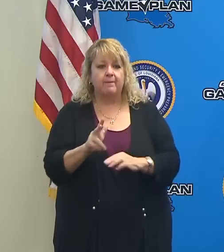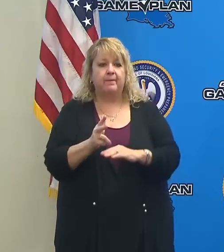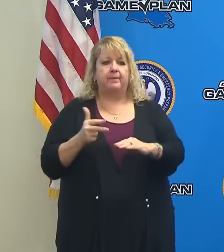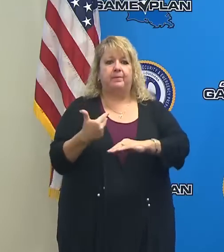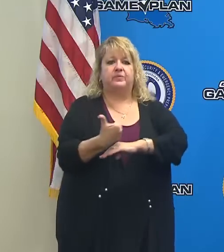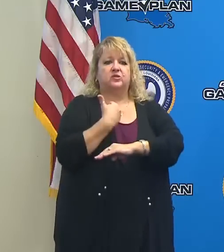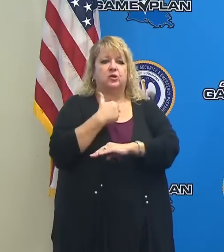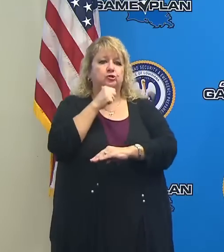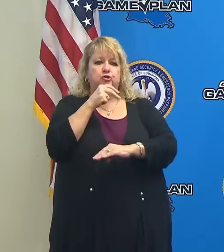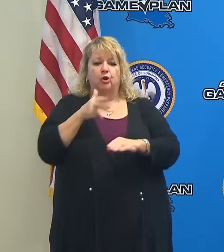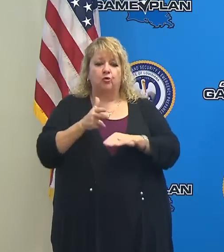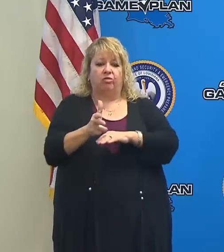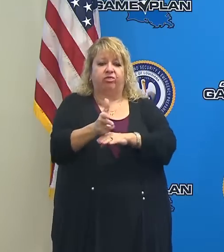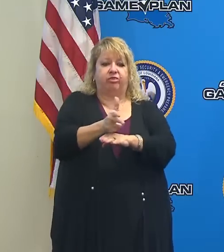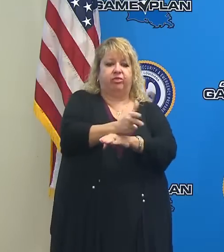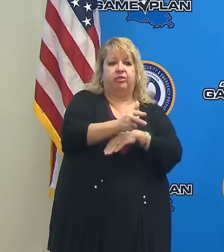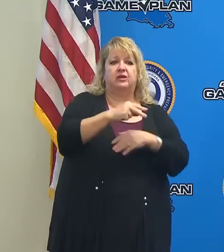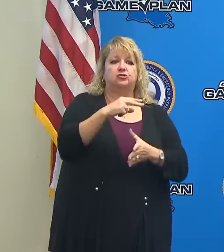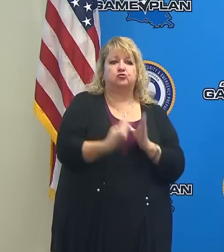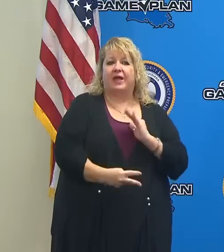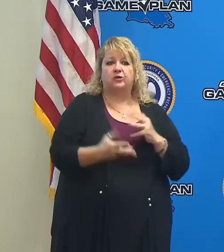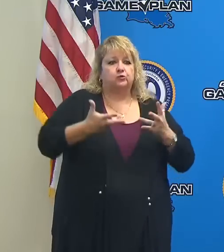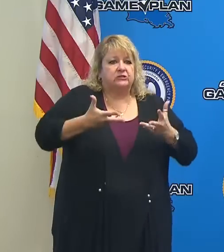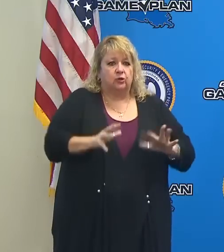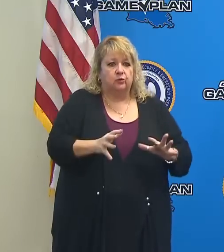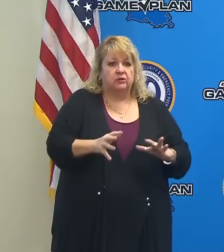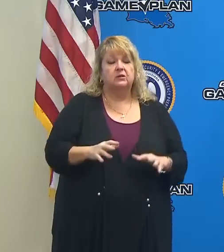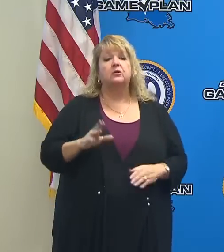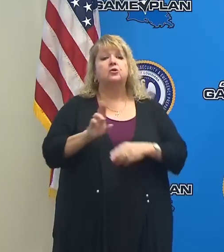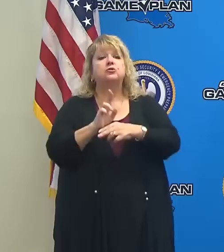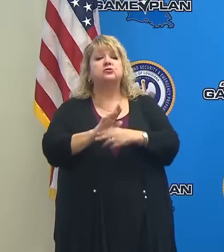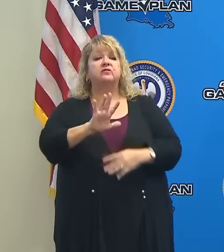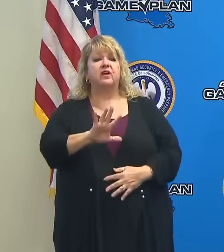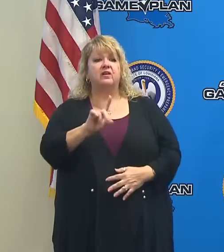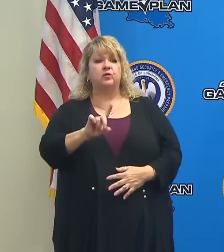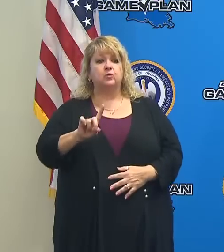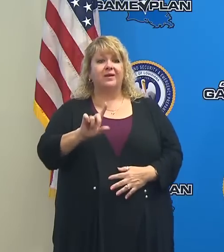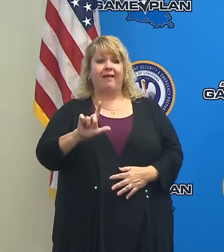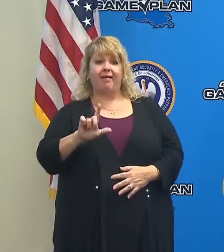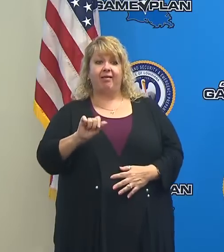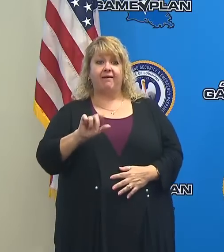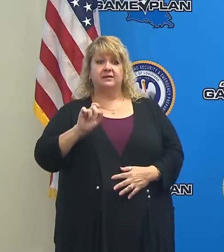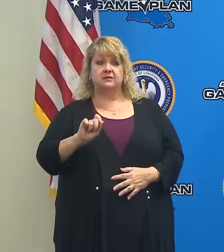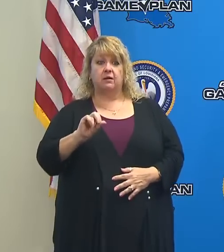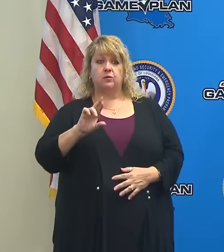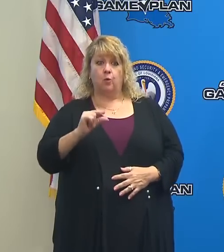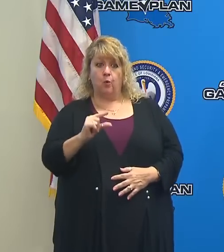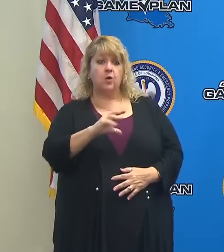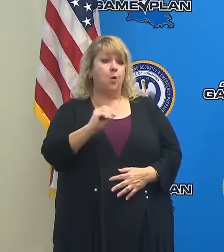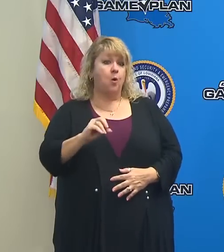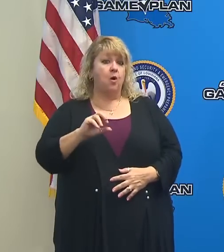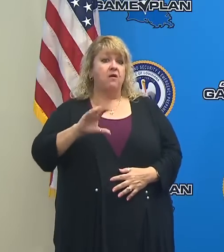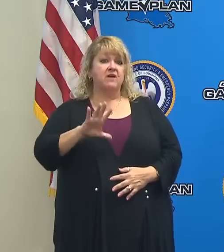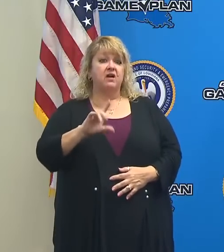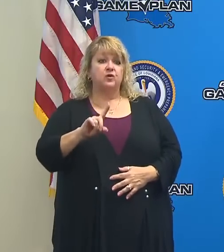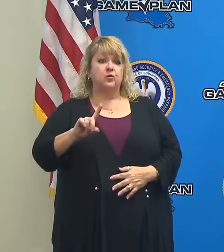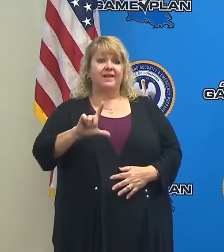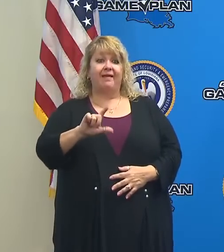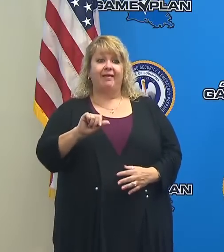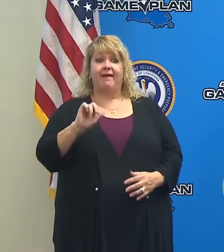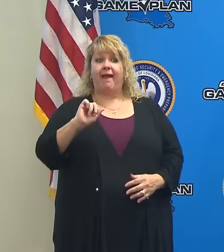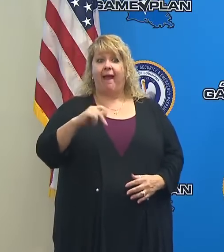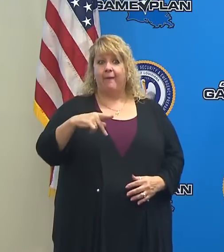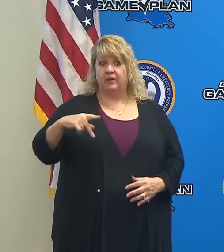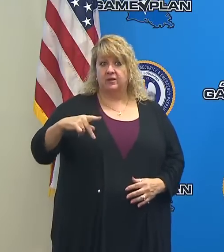I encourage you to use 511LA.org or the 511LA app to see what state routes